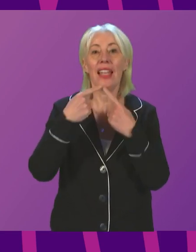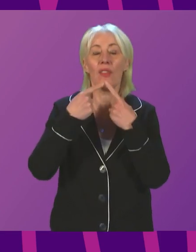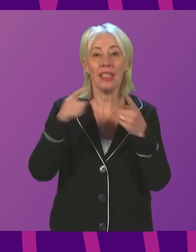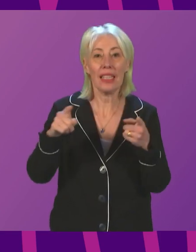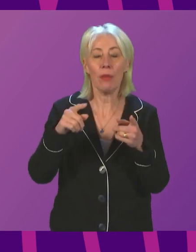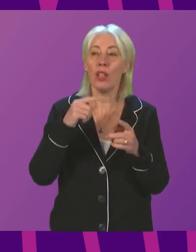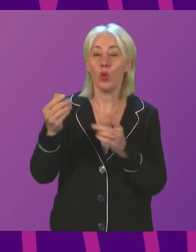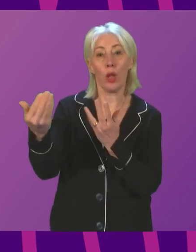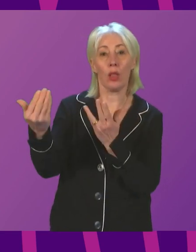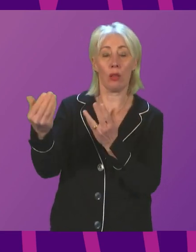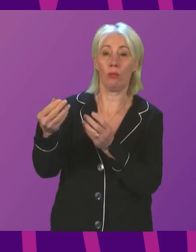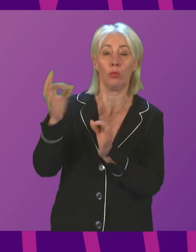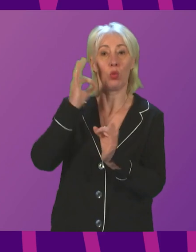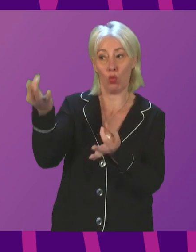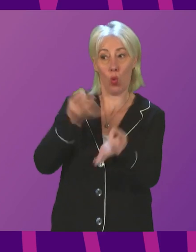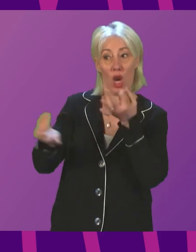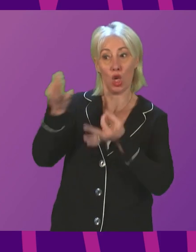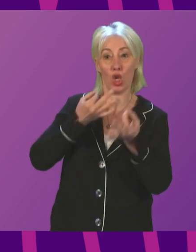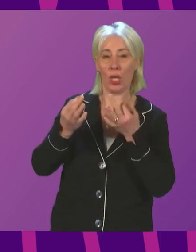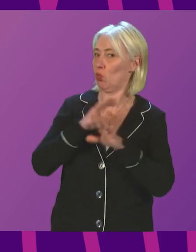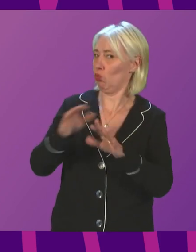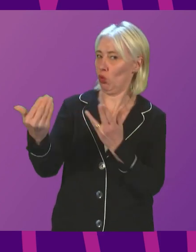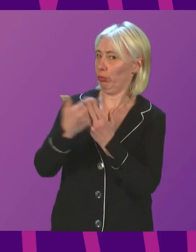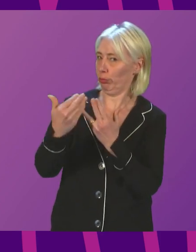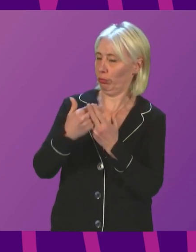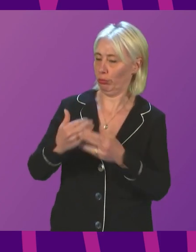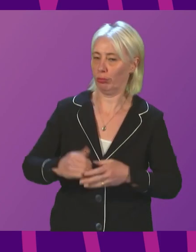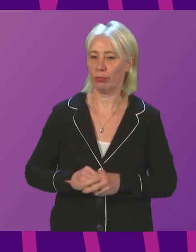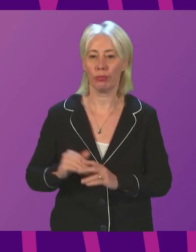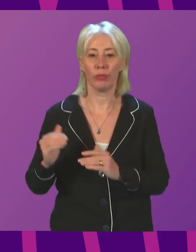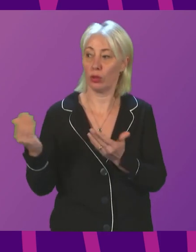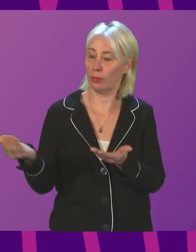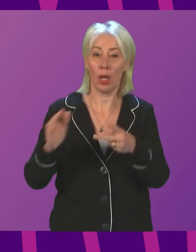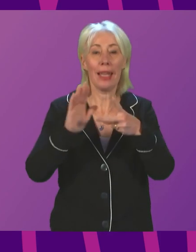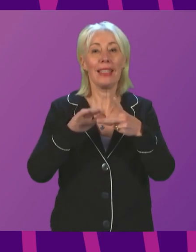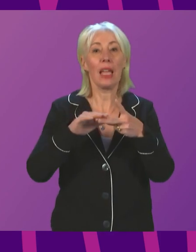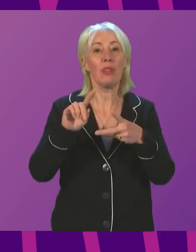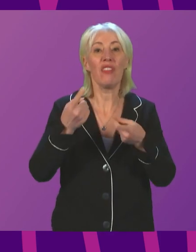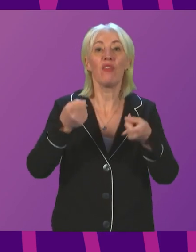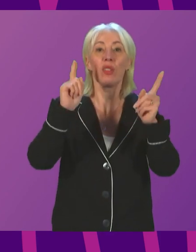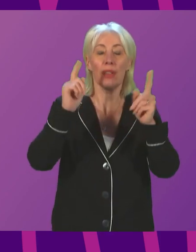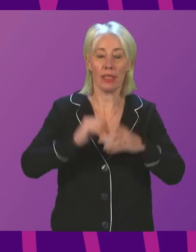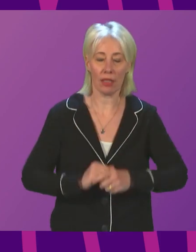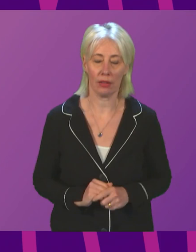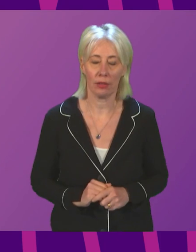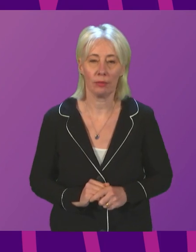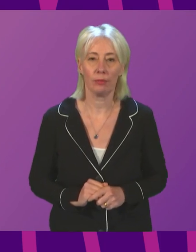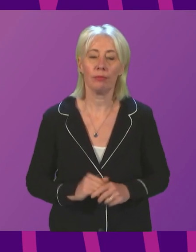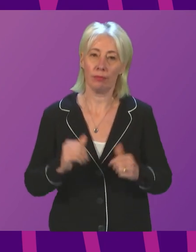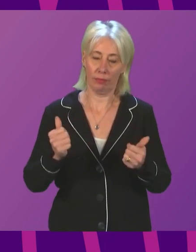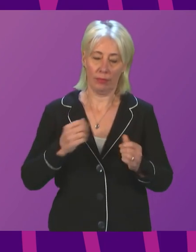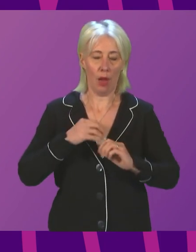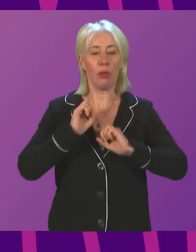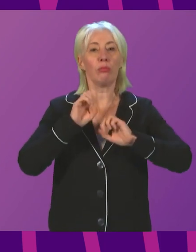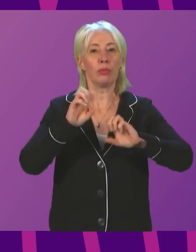so there should be no interventions or interruptions. I call on John Swinney, Deputy First Minister. President officer, I'll be